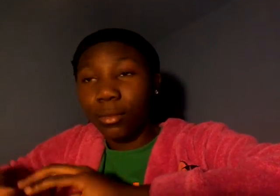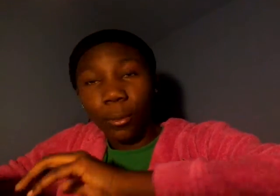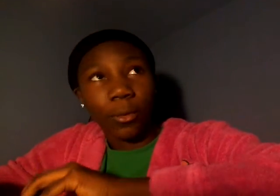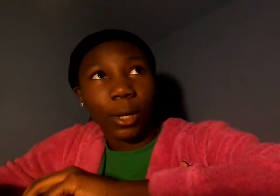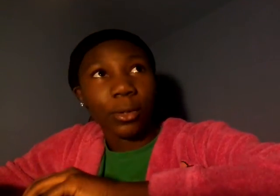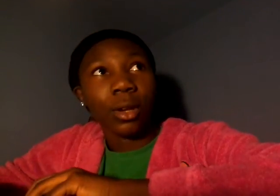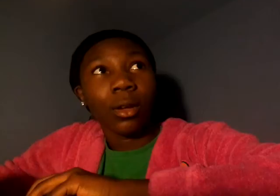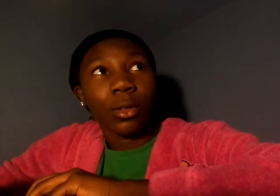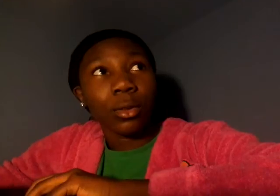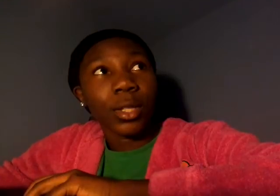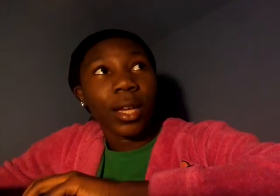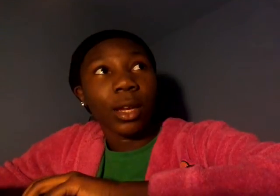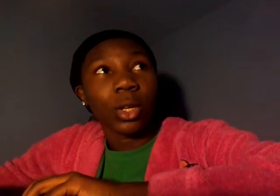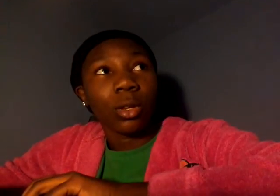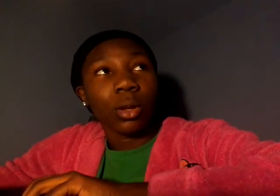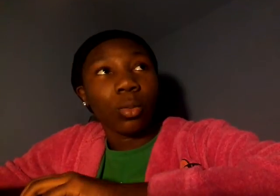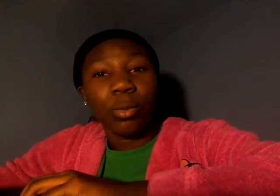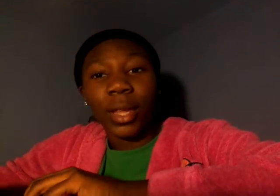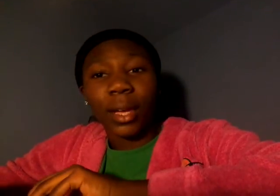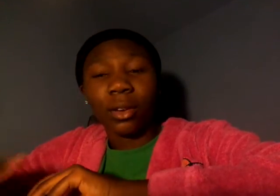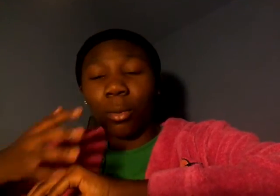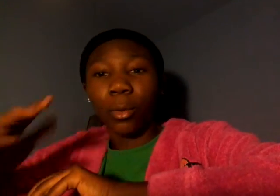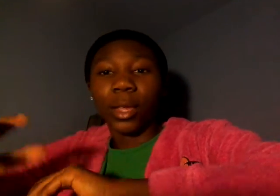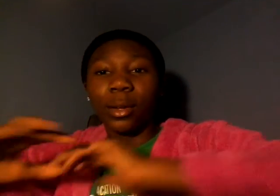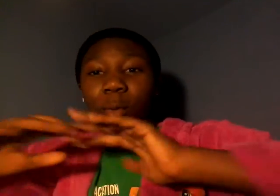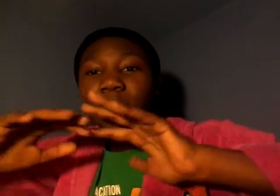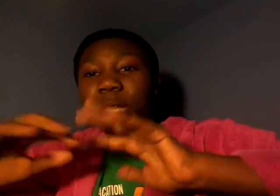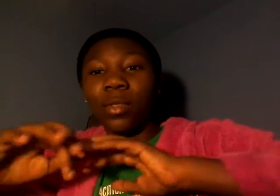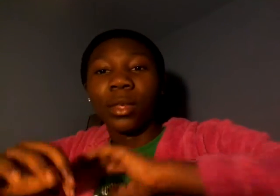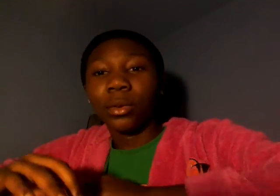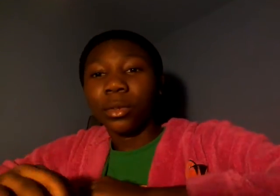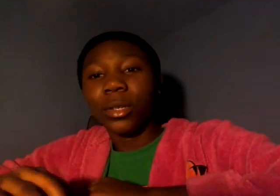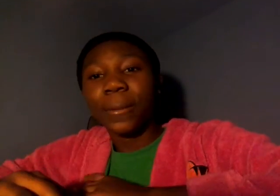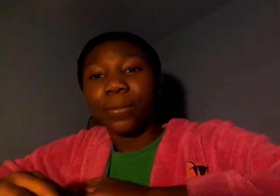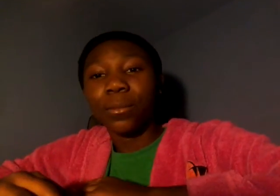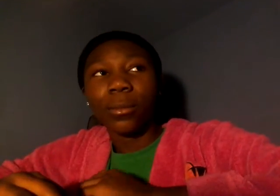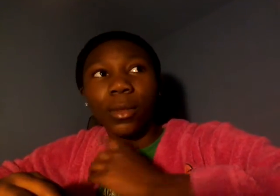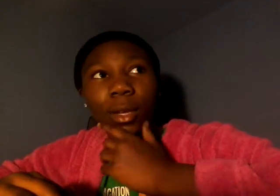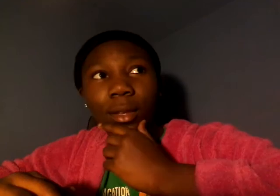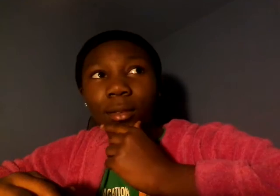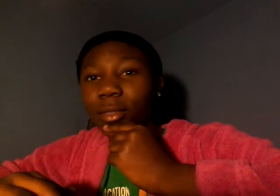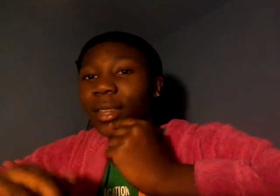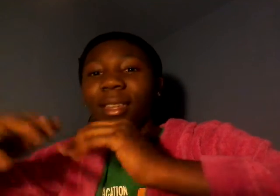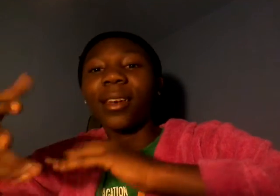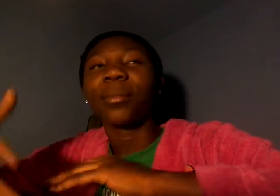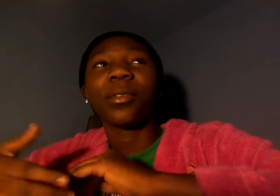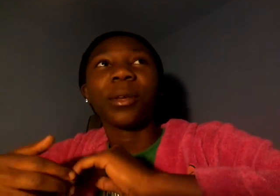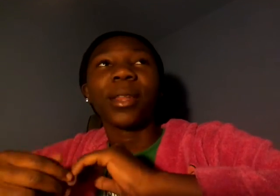normal videos thursday would be like a normal like one of these videos not like not an update video but